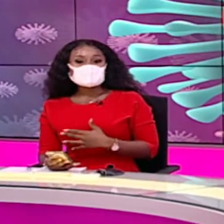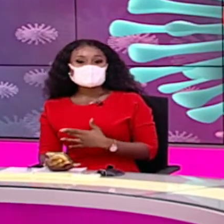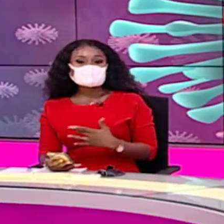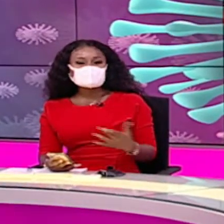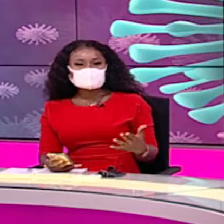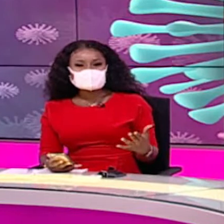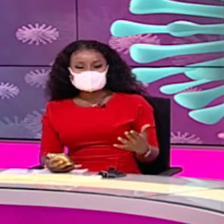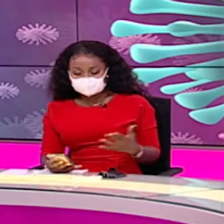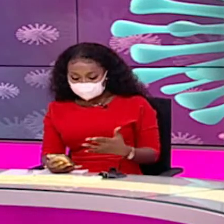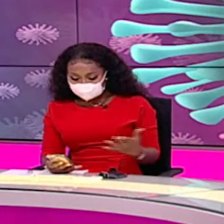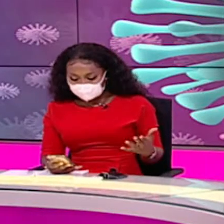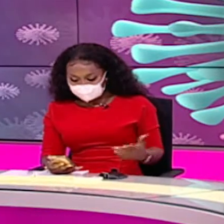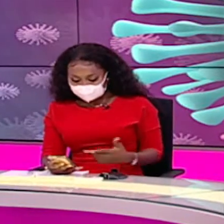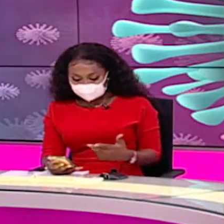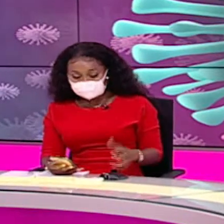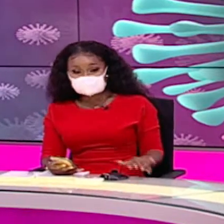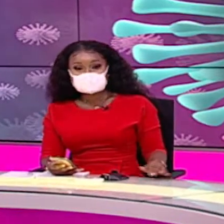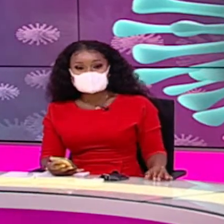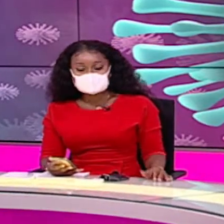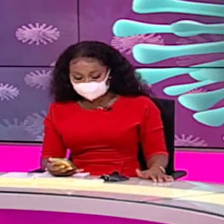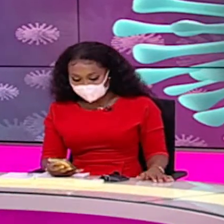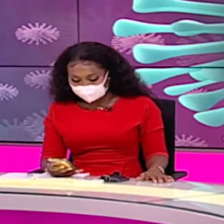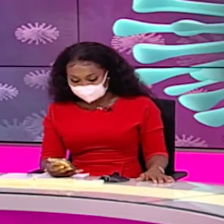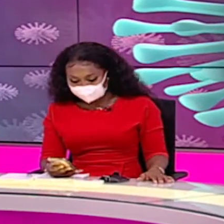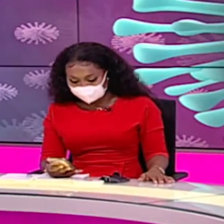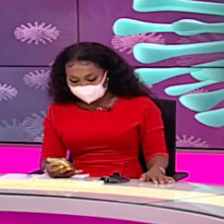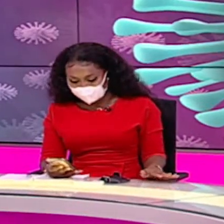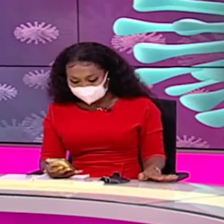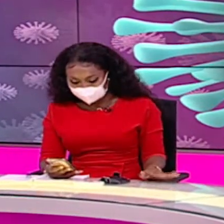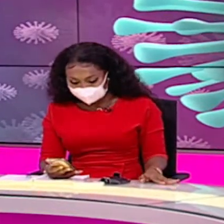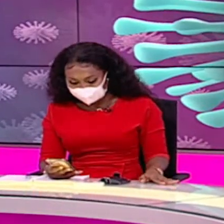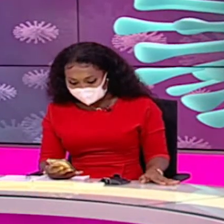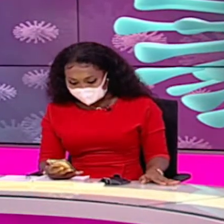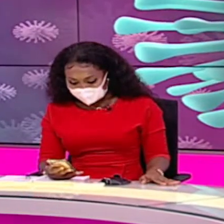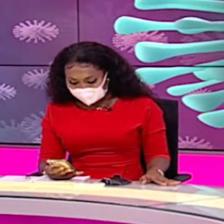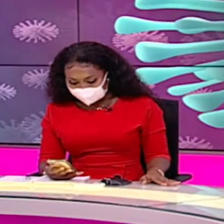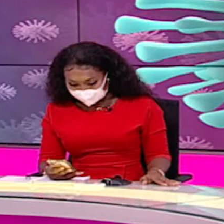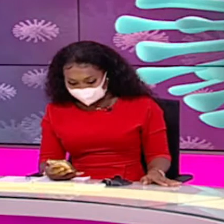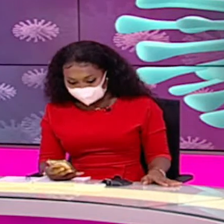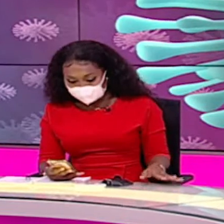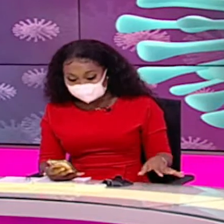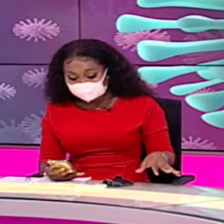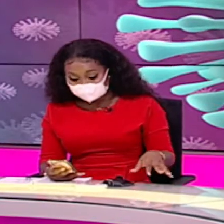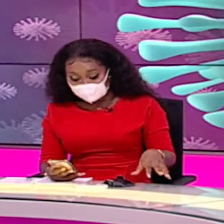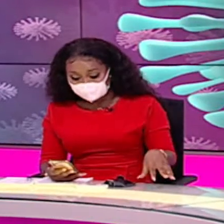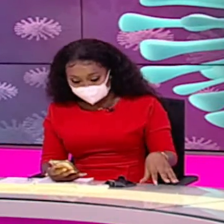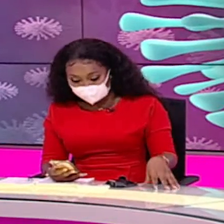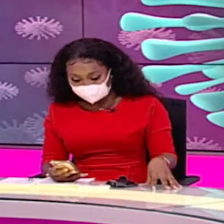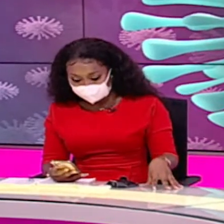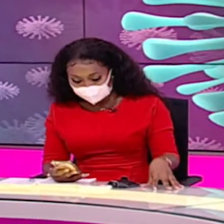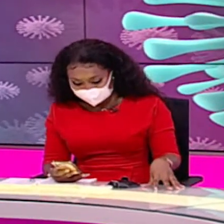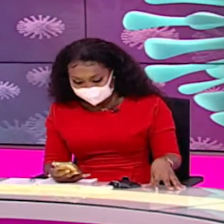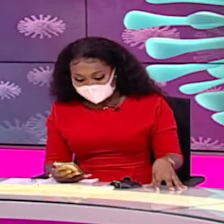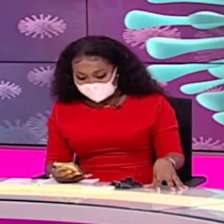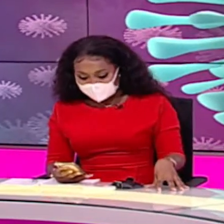social media and everything else that concerns coronavirus. And it's called the Pen Plus Byte. So, it's the company's Pen